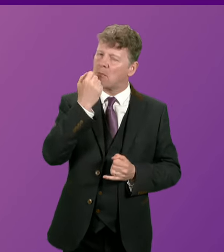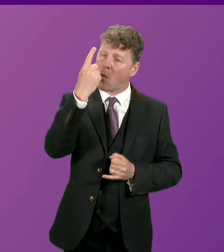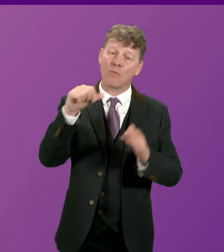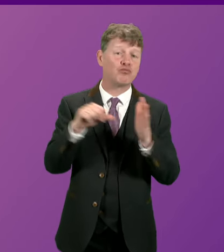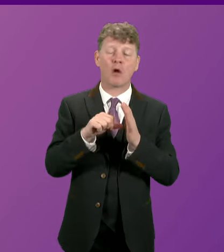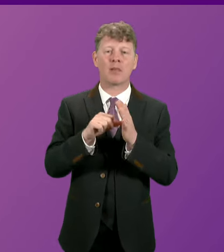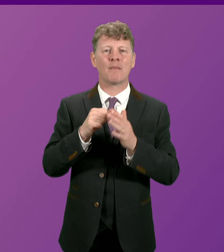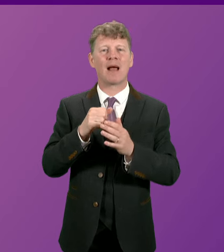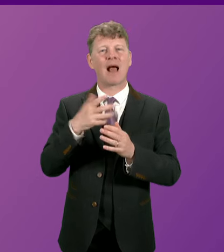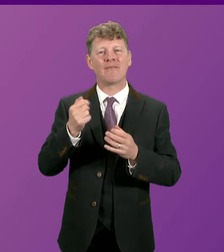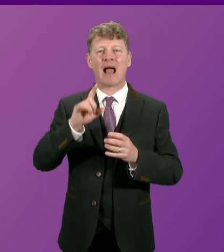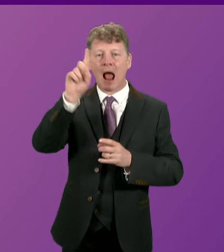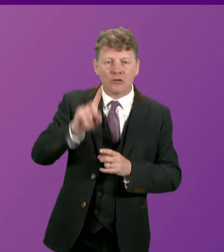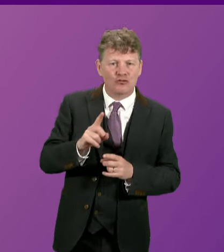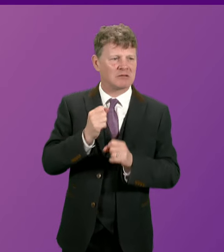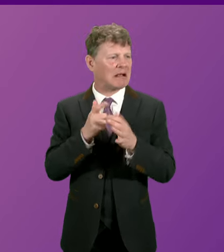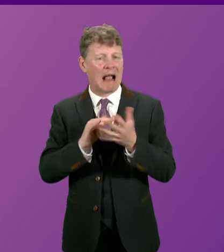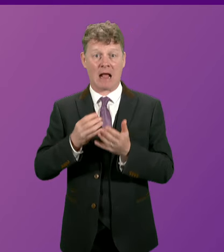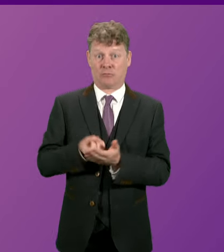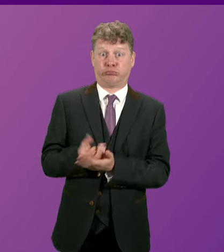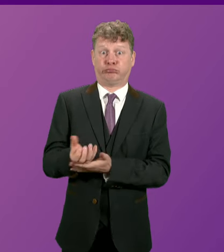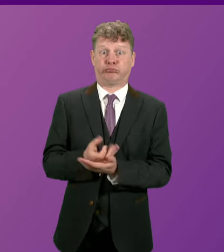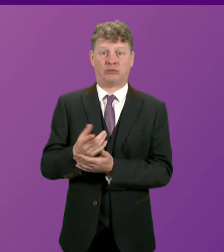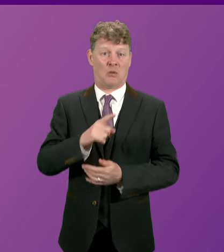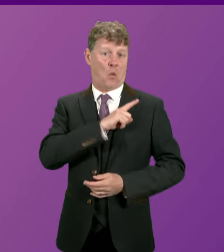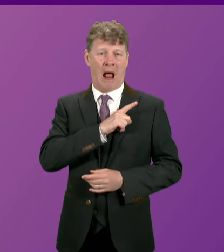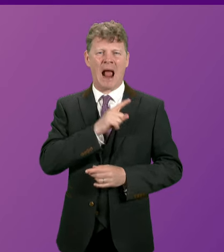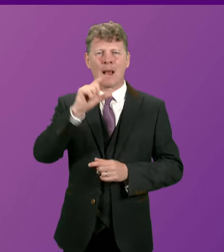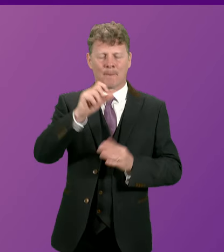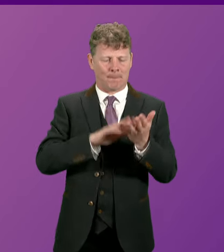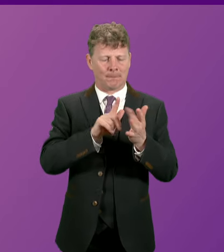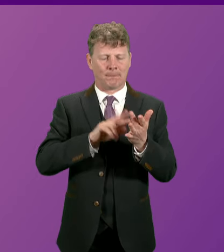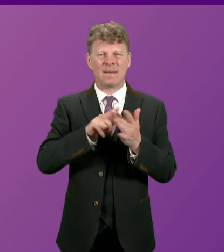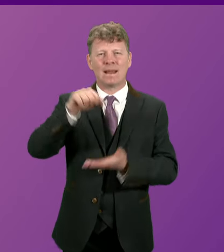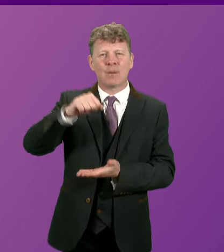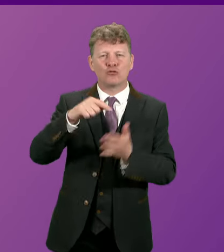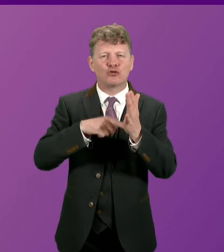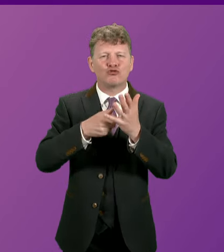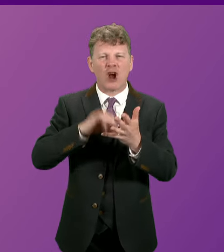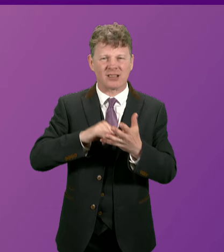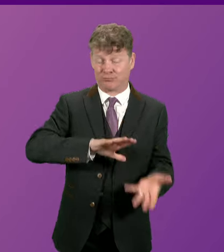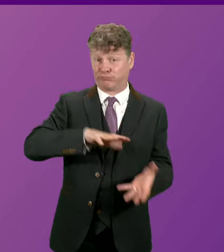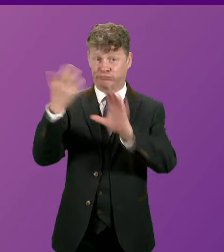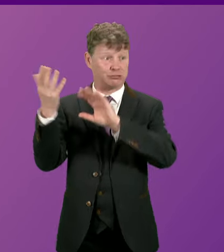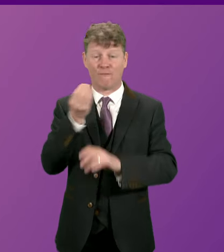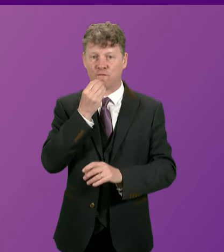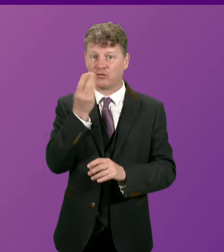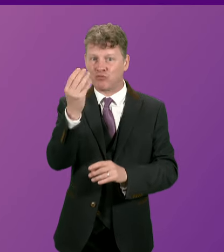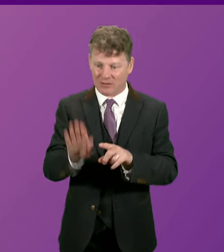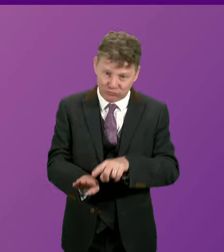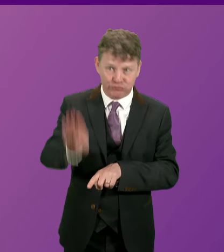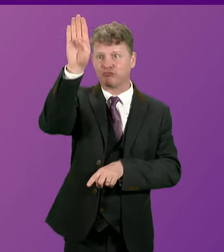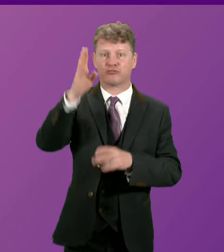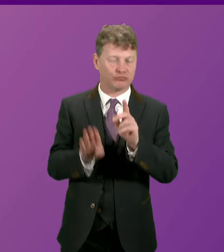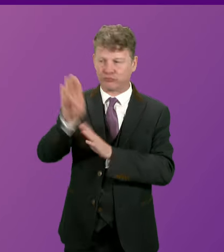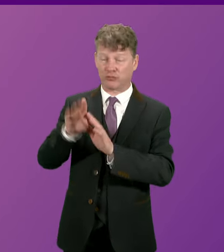energy costs related of course to that disastrous mini budget high inflation costs high food prices all because of